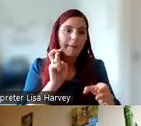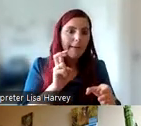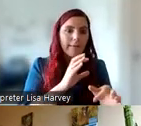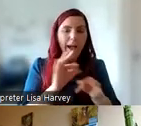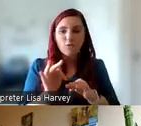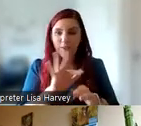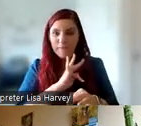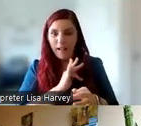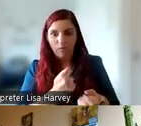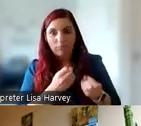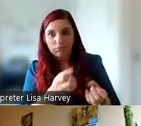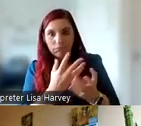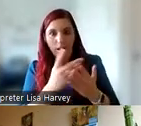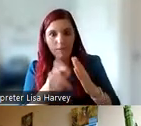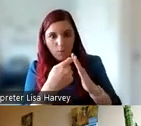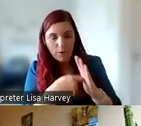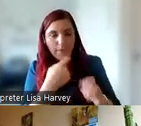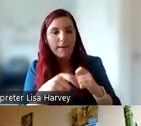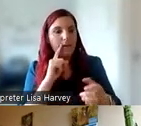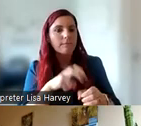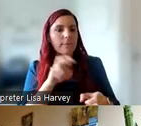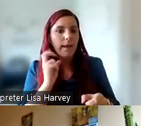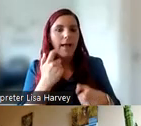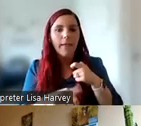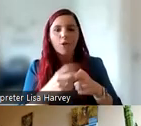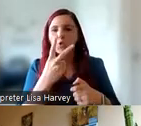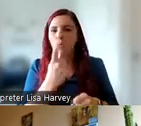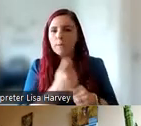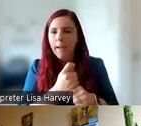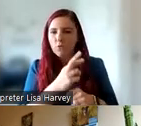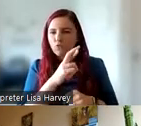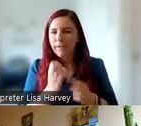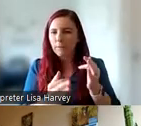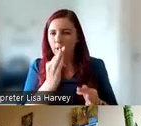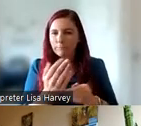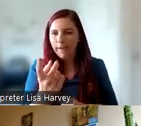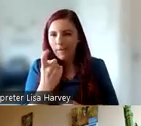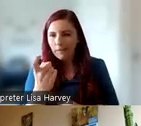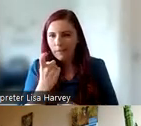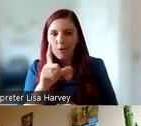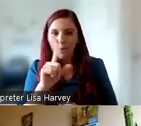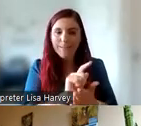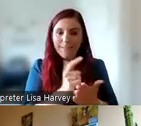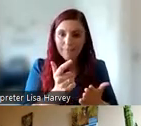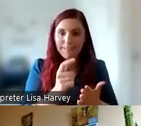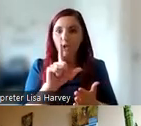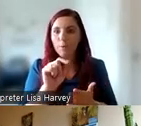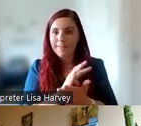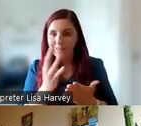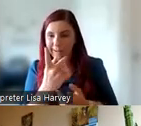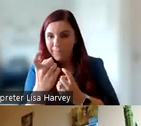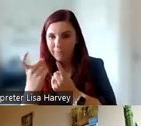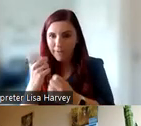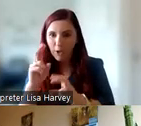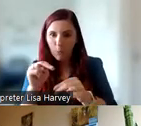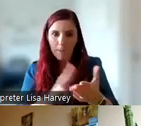contributions to the project. And we carried out two rounds of refreshments where we invited new members in 2017 and 2019. At this stage,